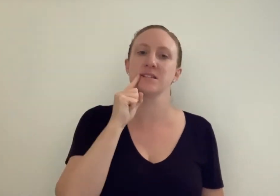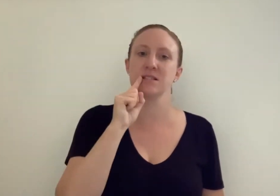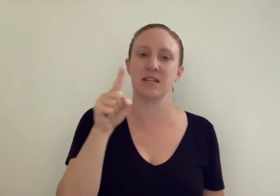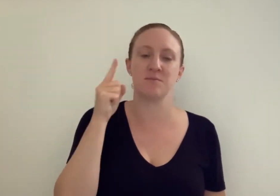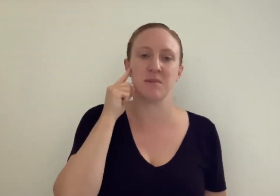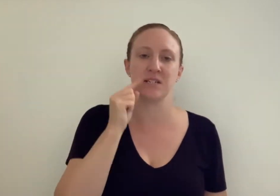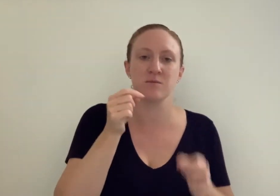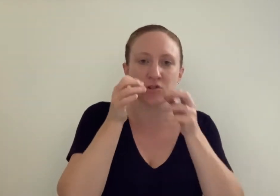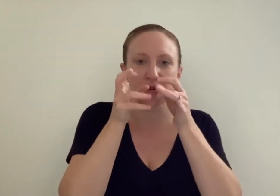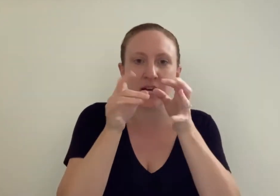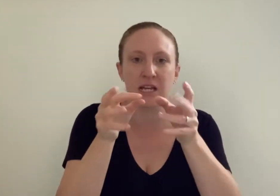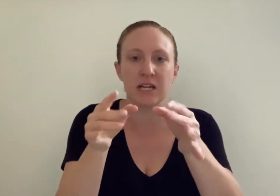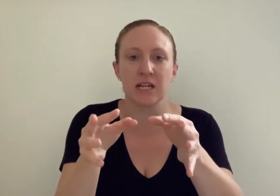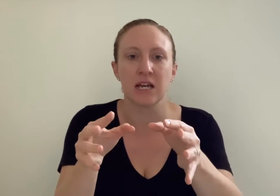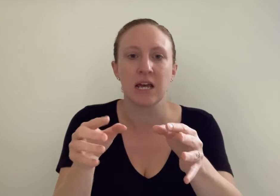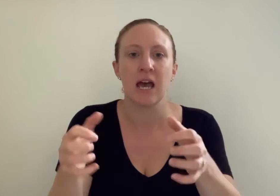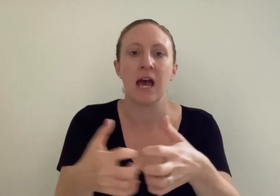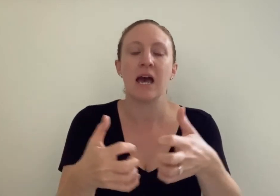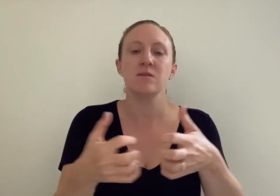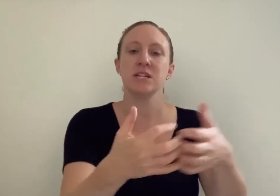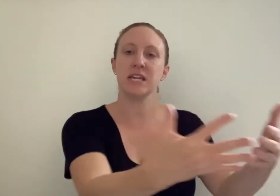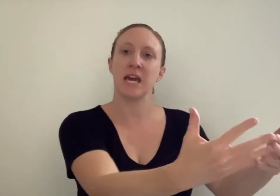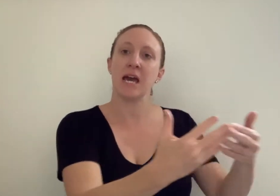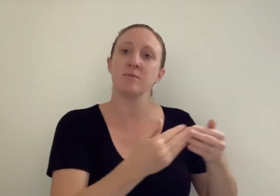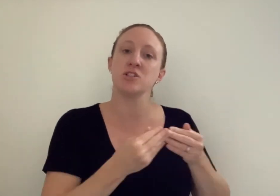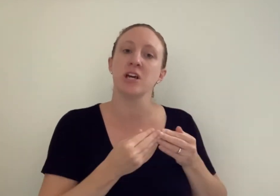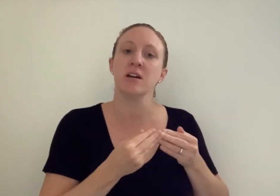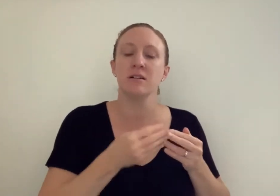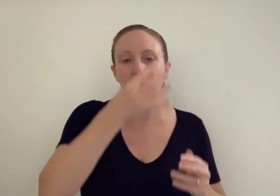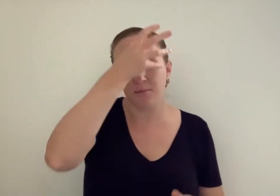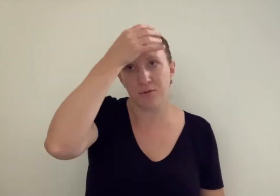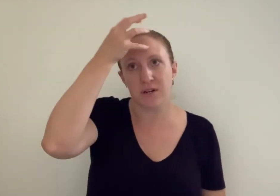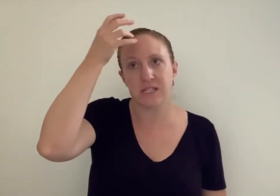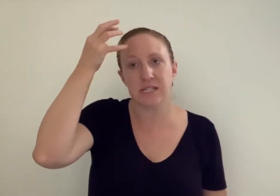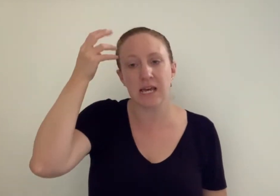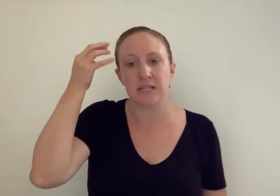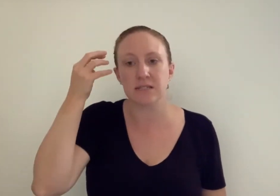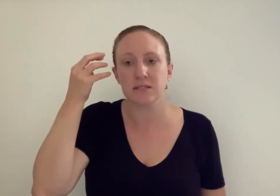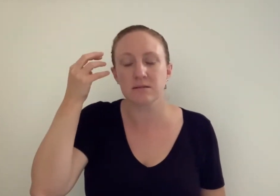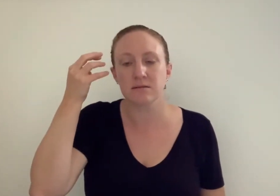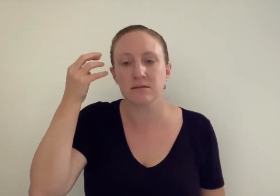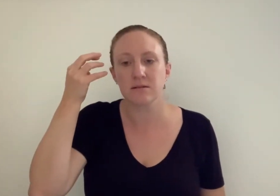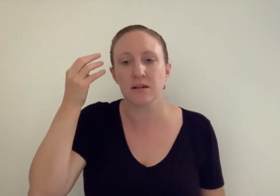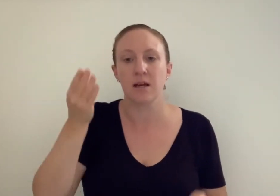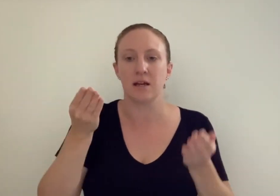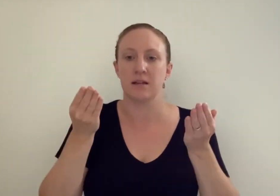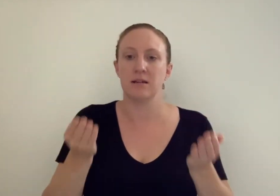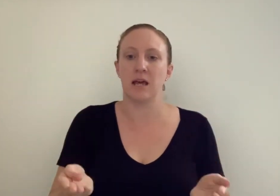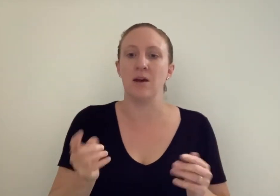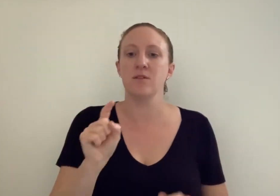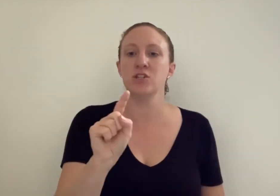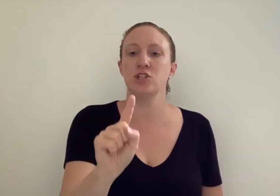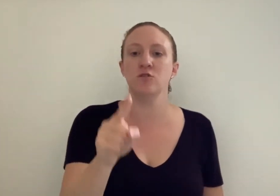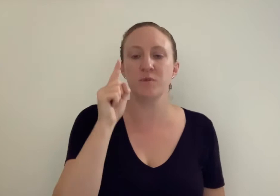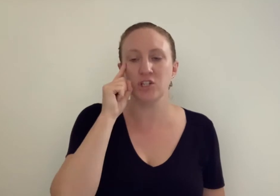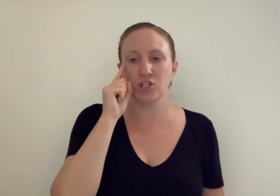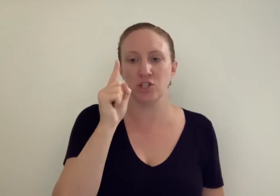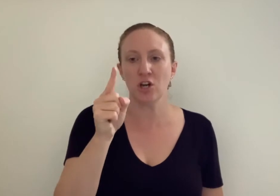said Madam Dragon. How to capture a princess. Now that you've been shown,